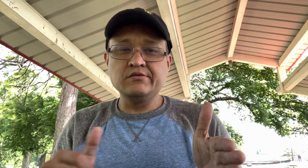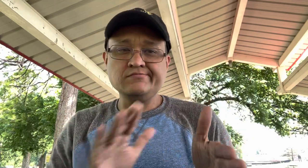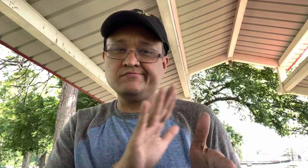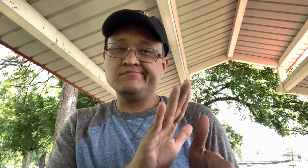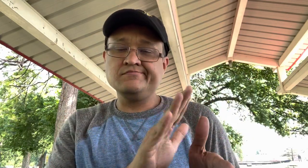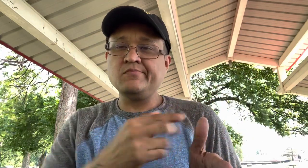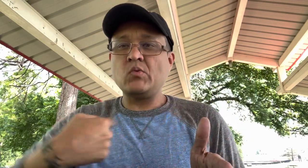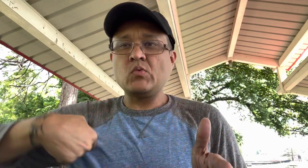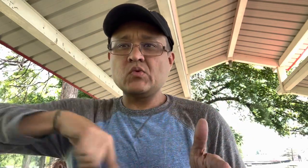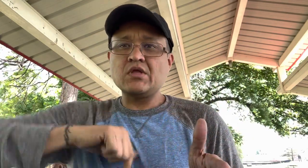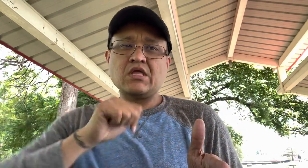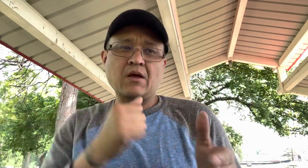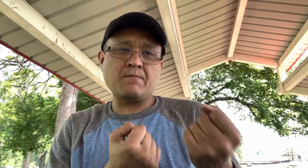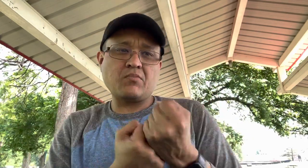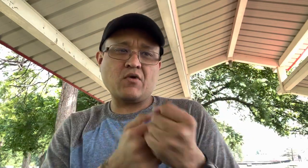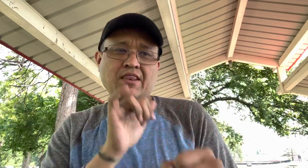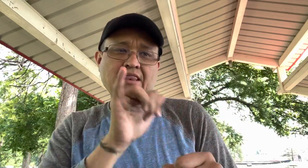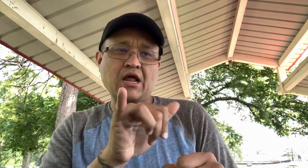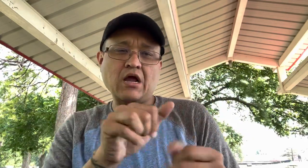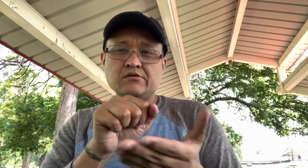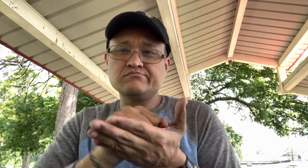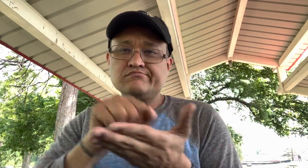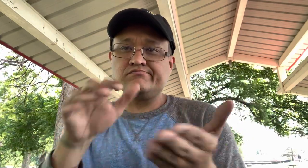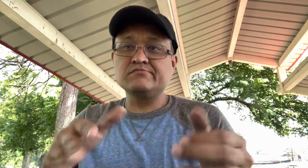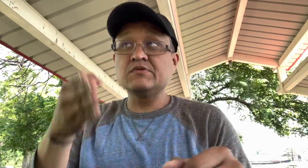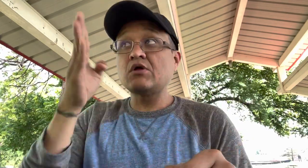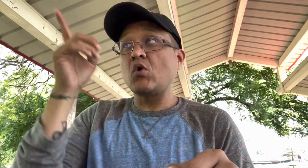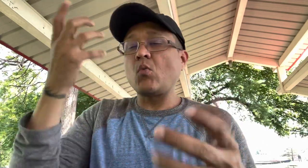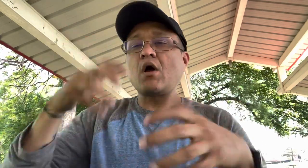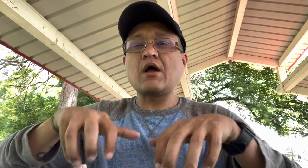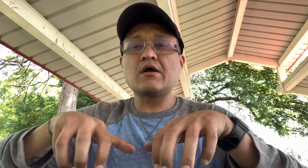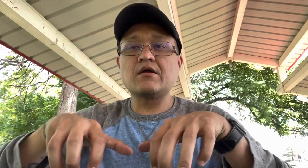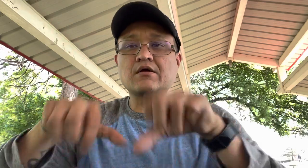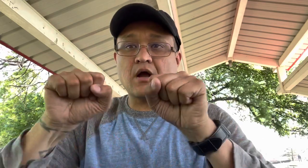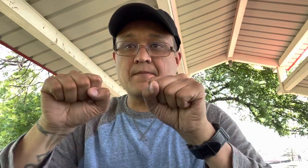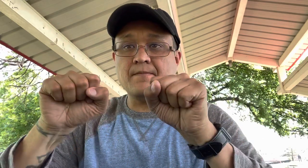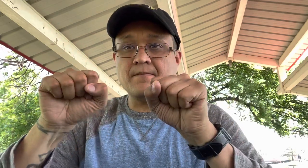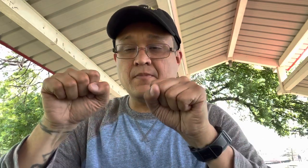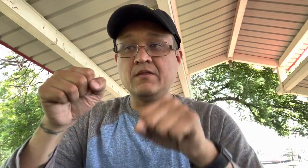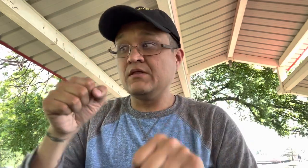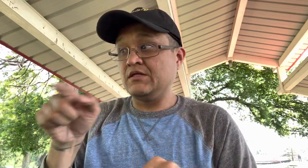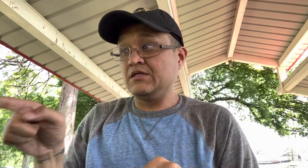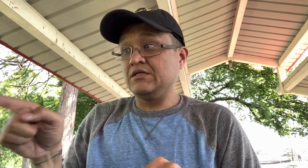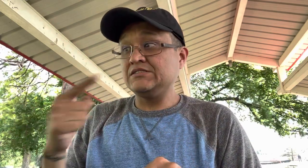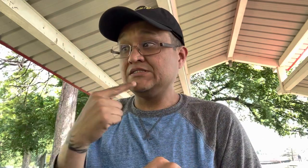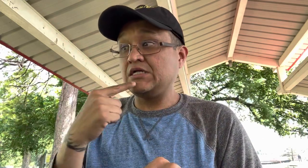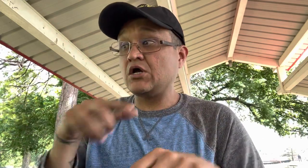the dark side of things we don't want to support that God made a plan for adoption